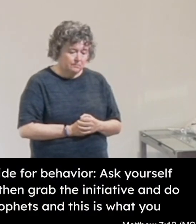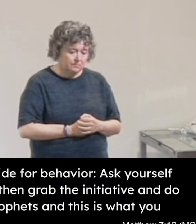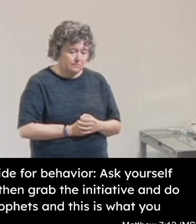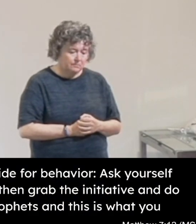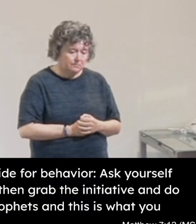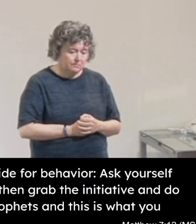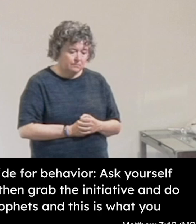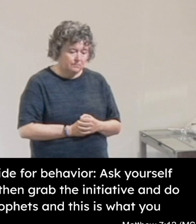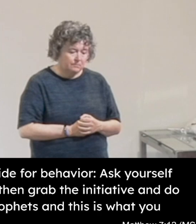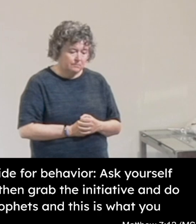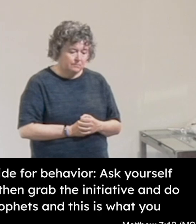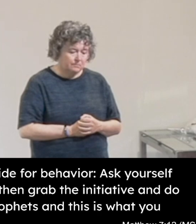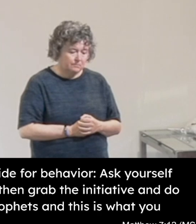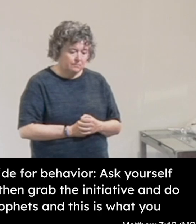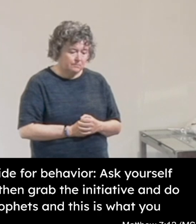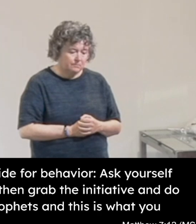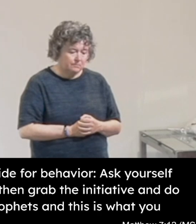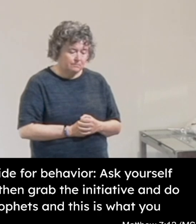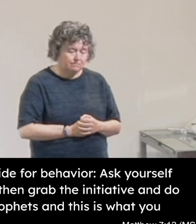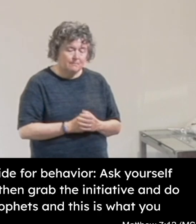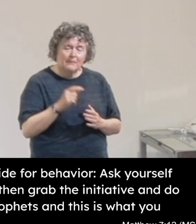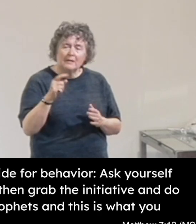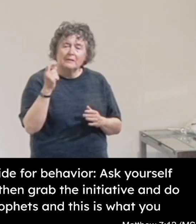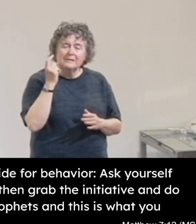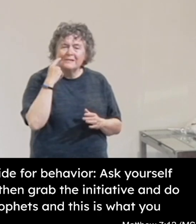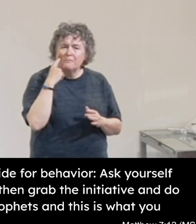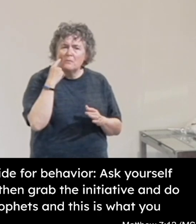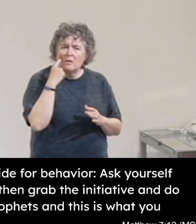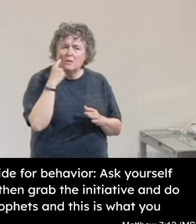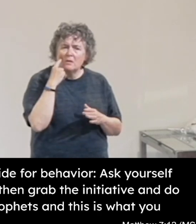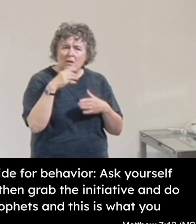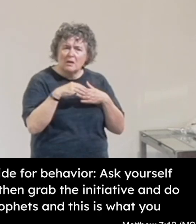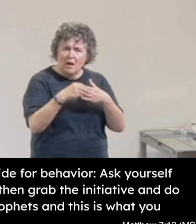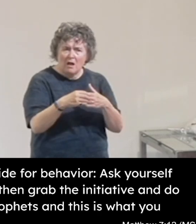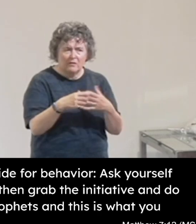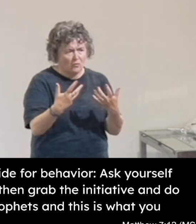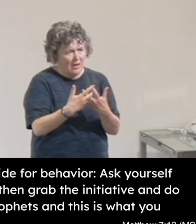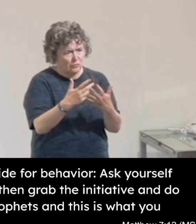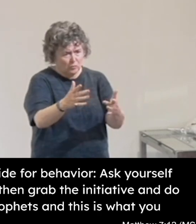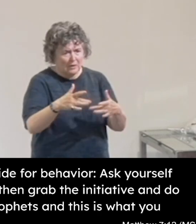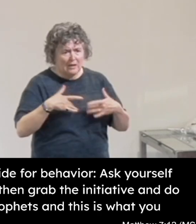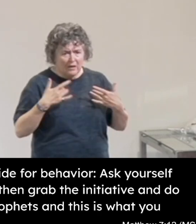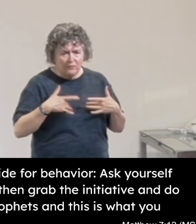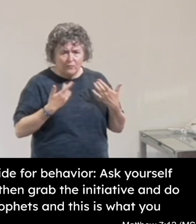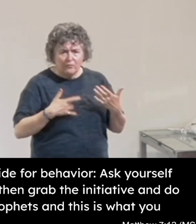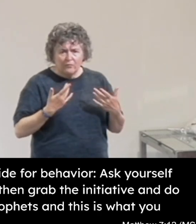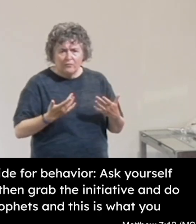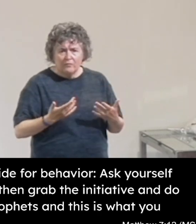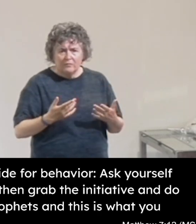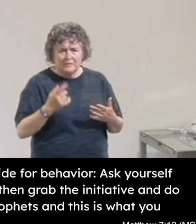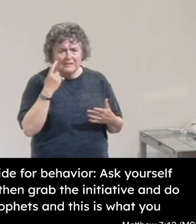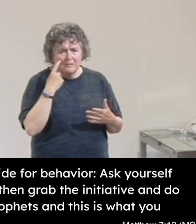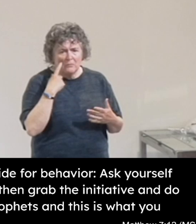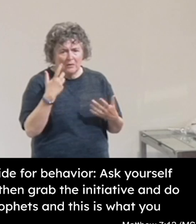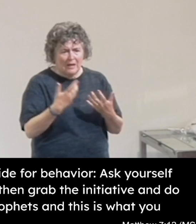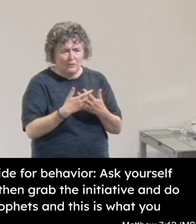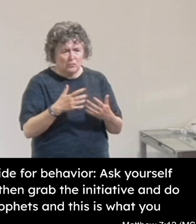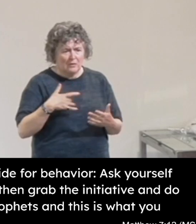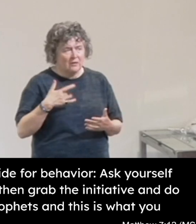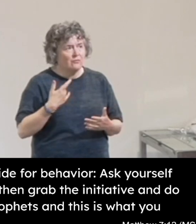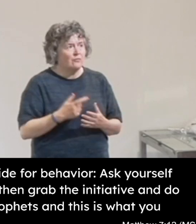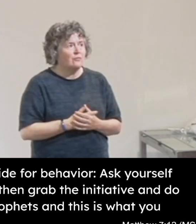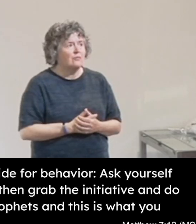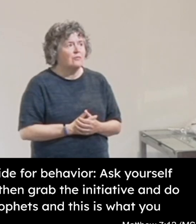So here is a simple rule of thumb guide for behaviour. So it's pretty obvious what it is. This is the way we should act.